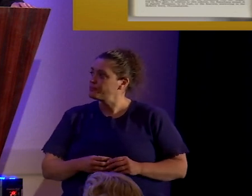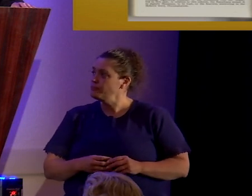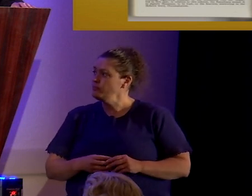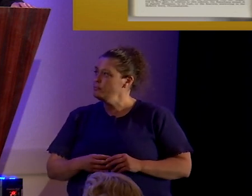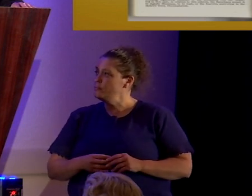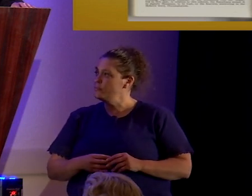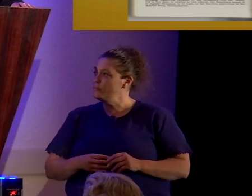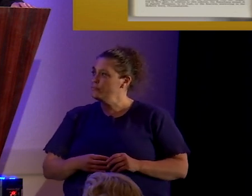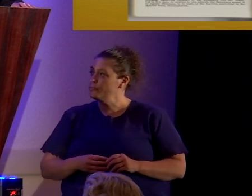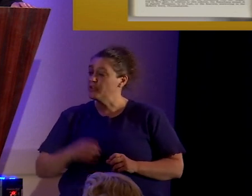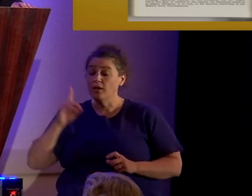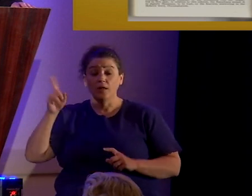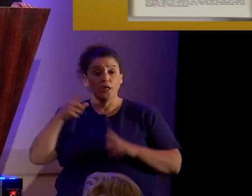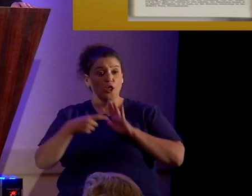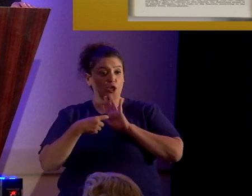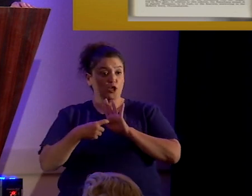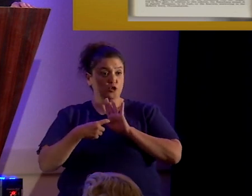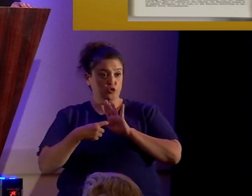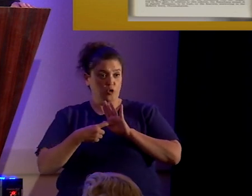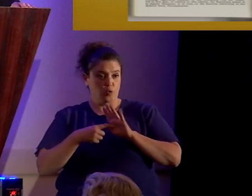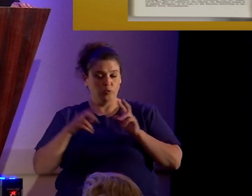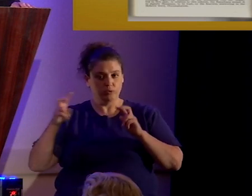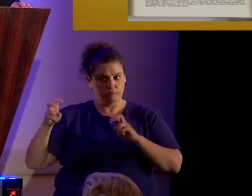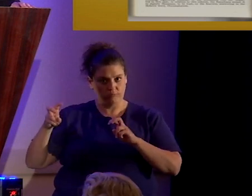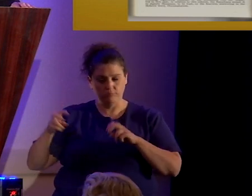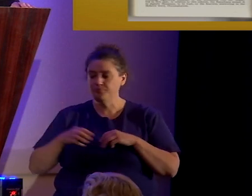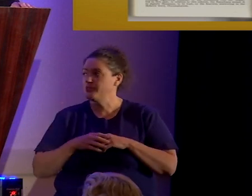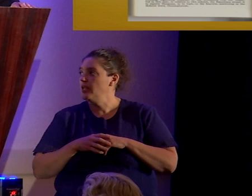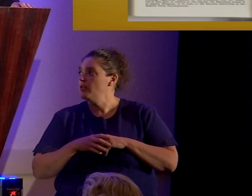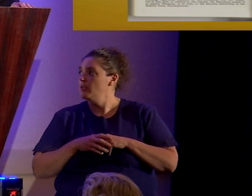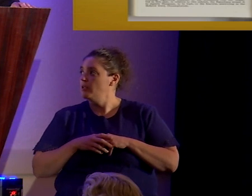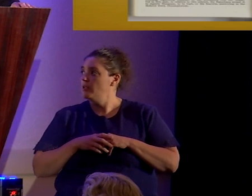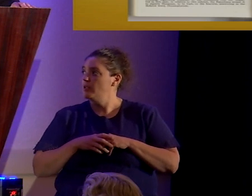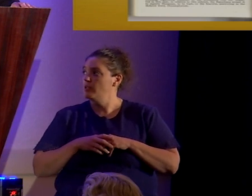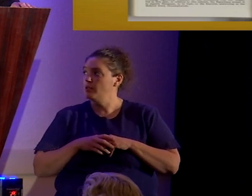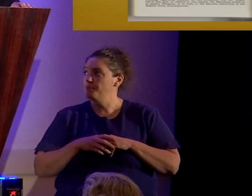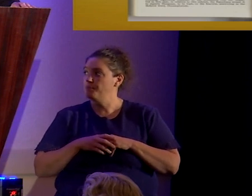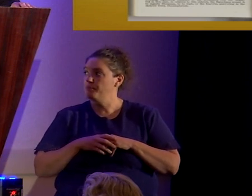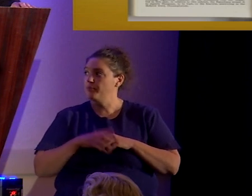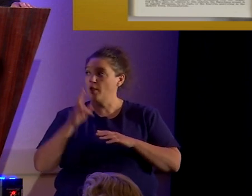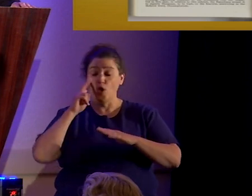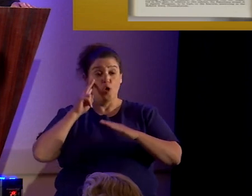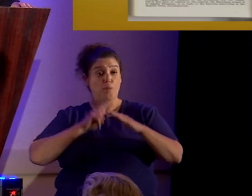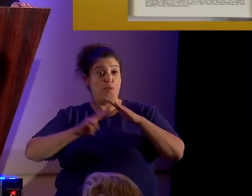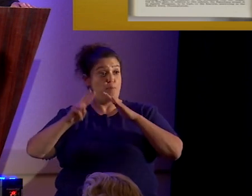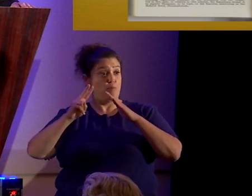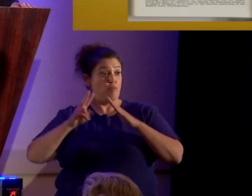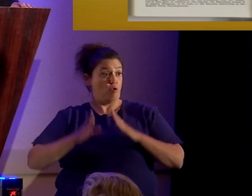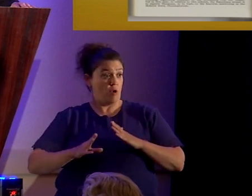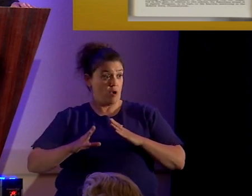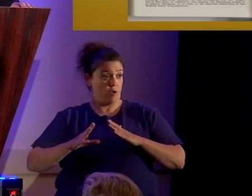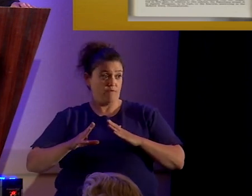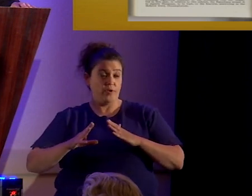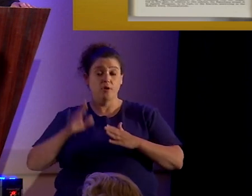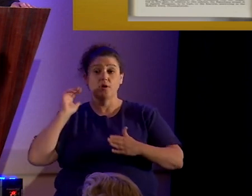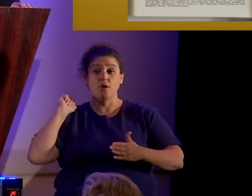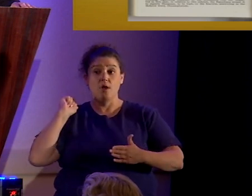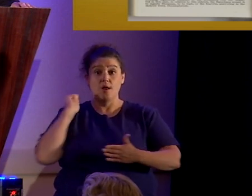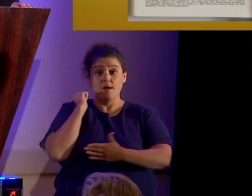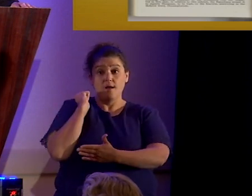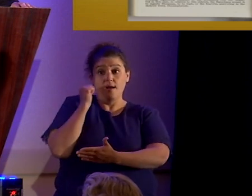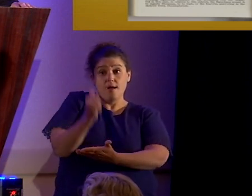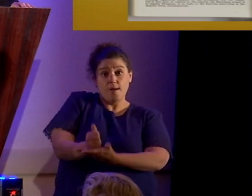it, um, it shows allegedly, uh, the prophet Abraham on a, on an altar